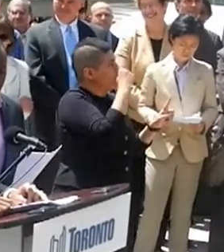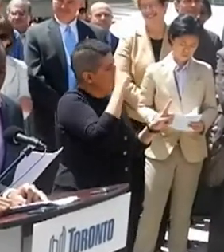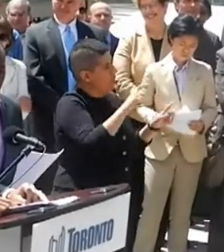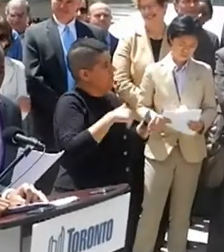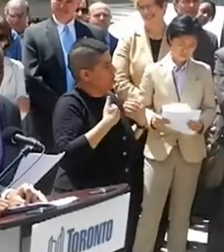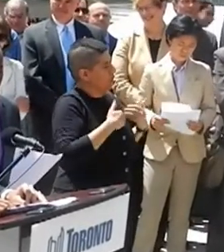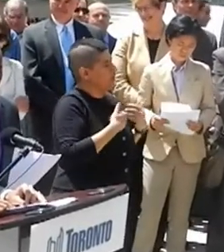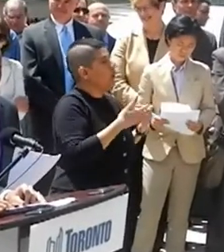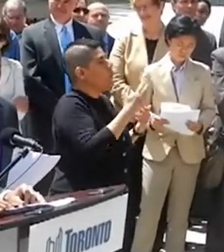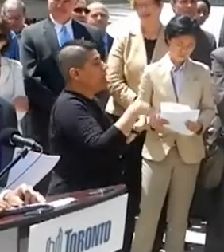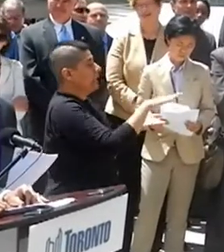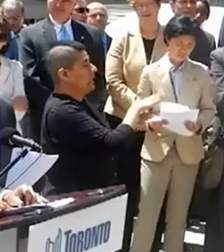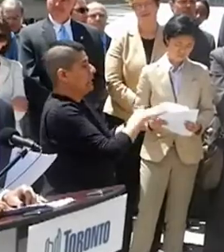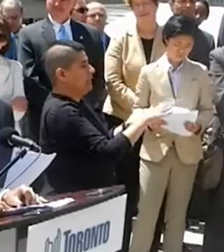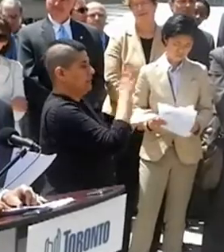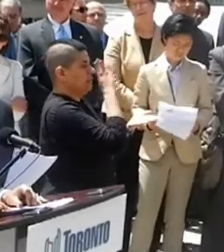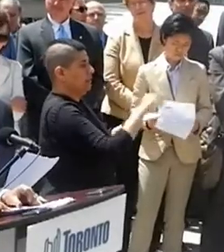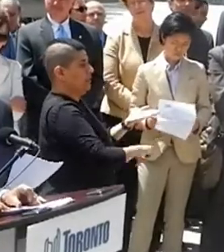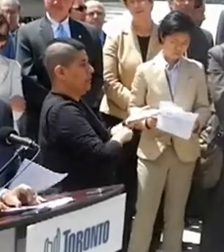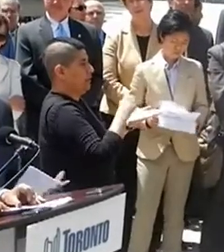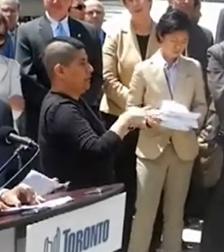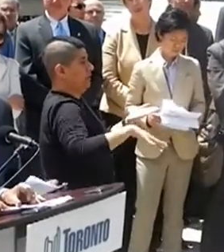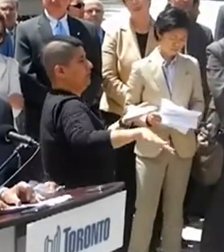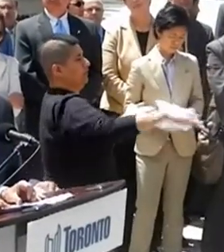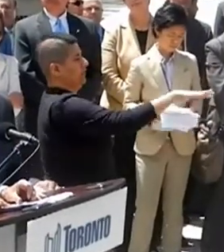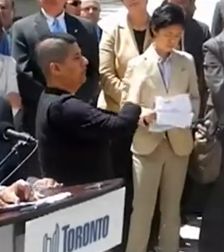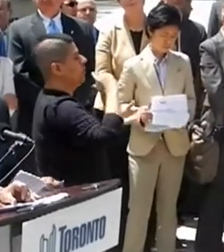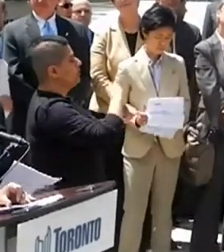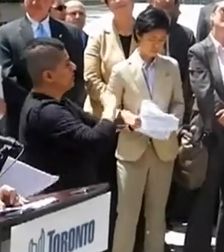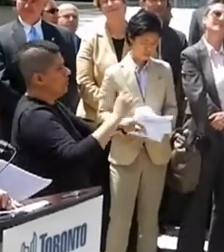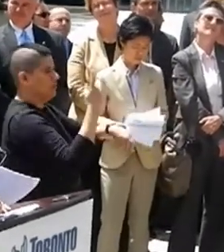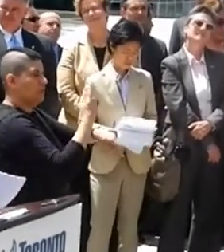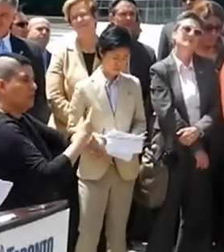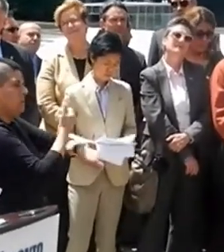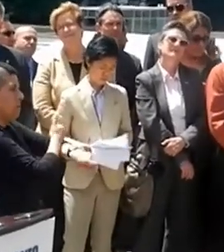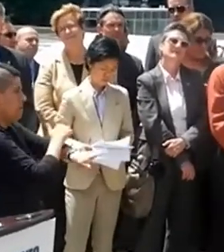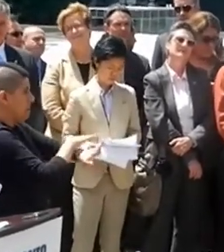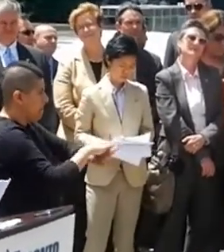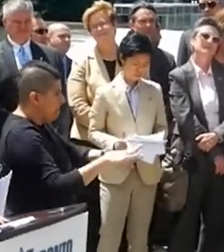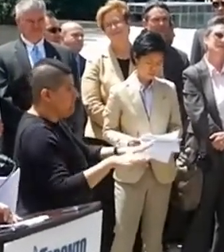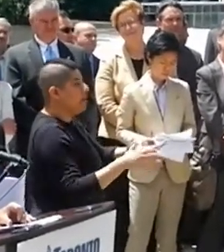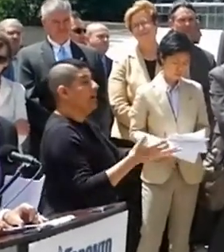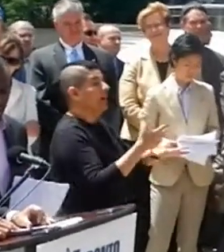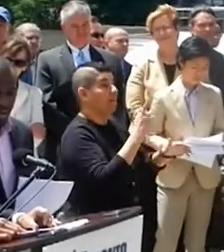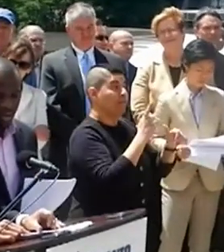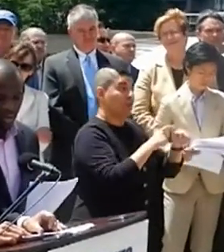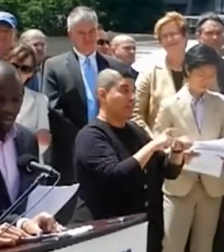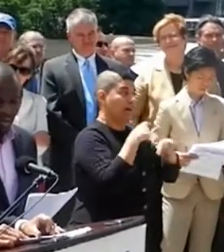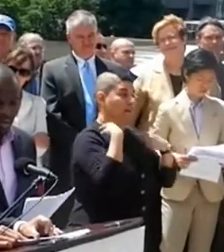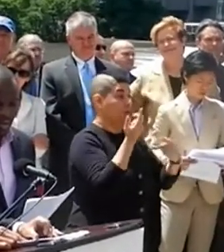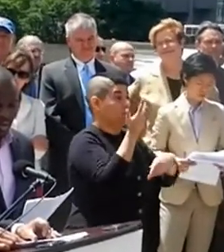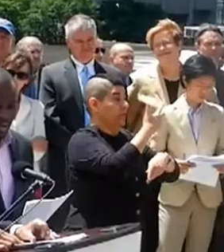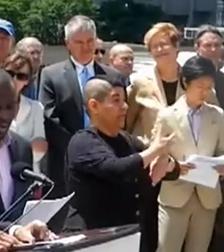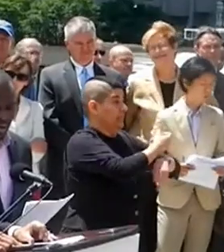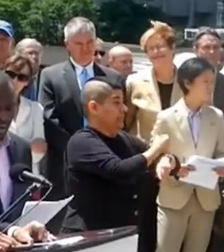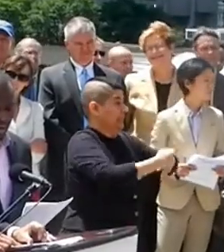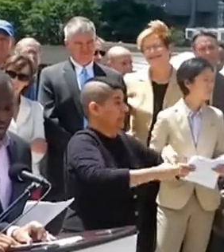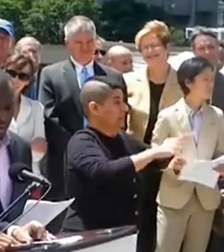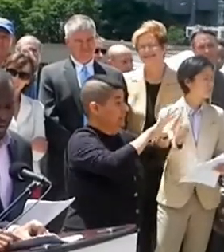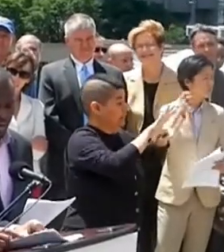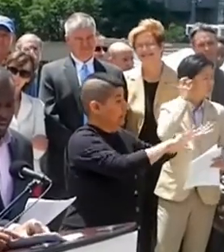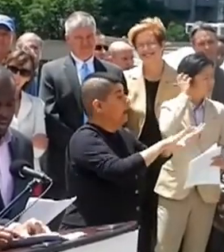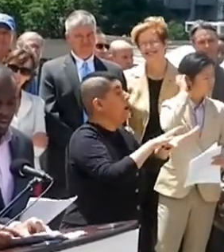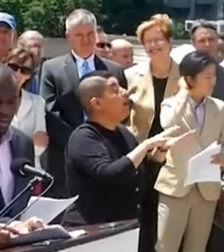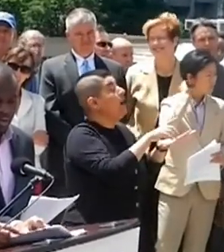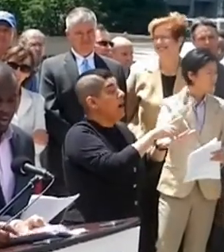substance-free, clean, sober and proud space, and for the first time, a three-day stage dedicated to programming by